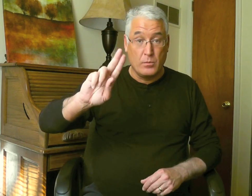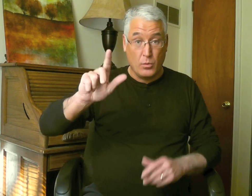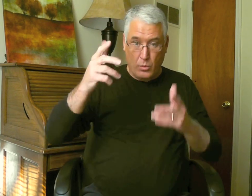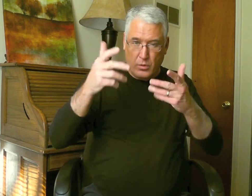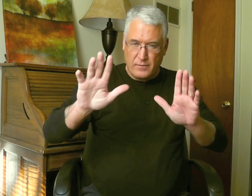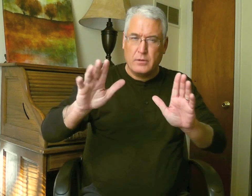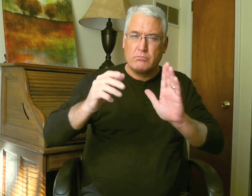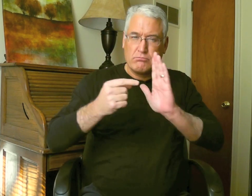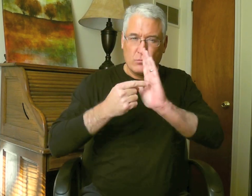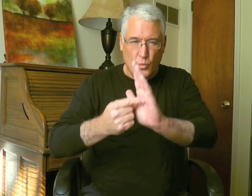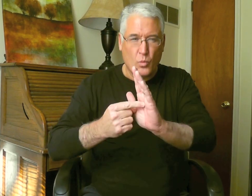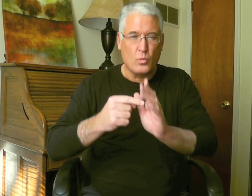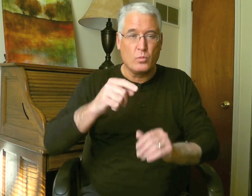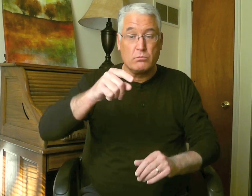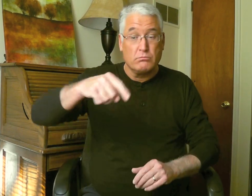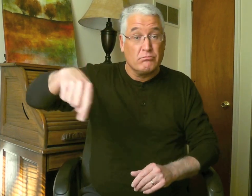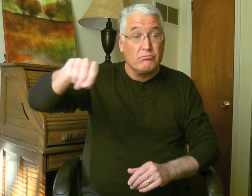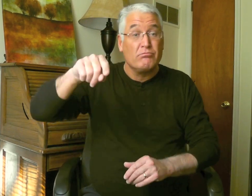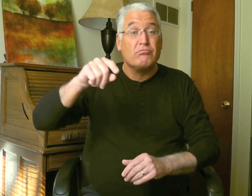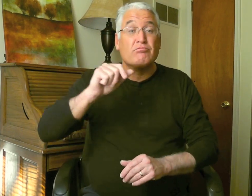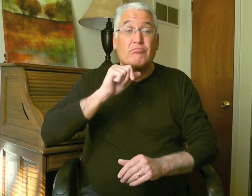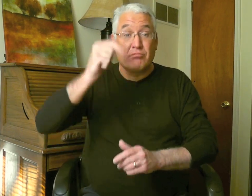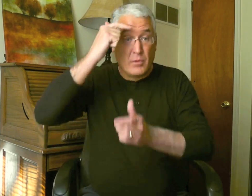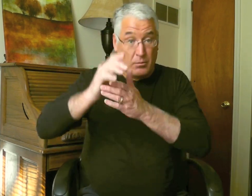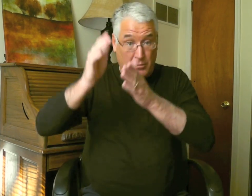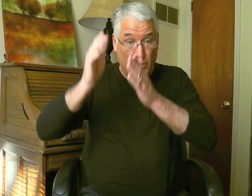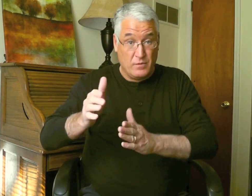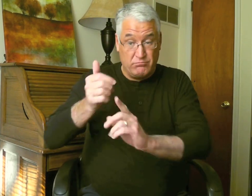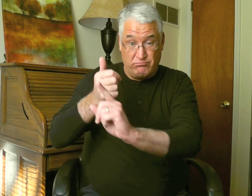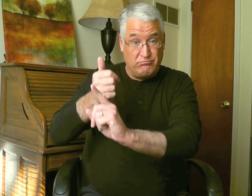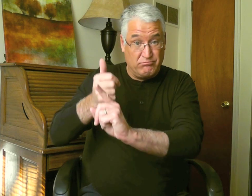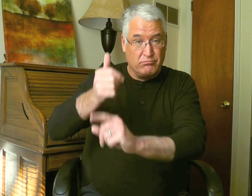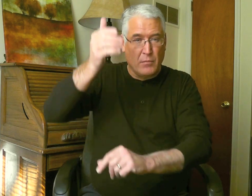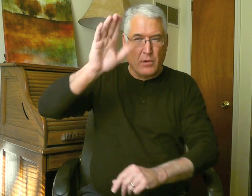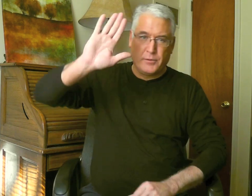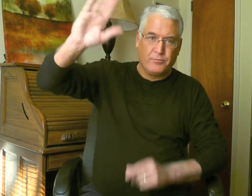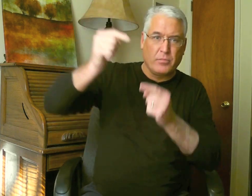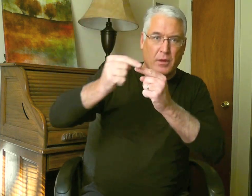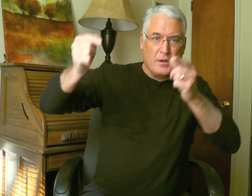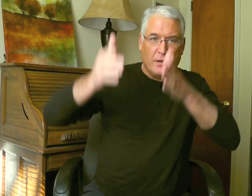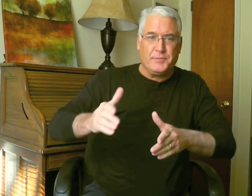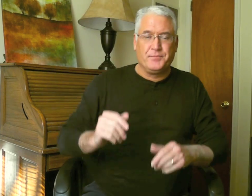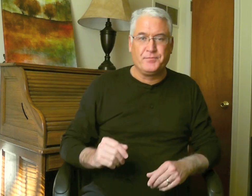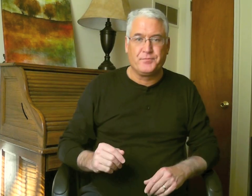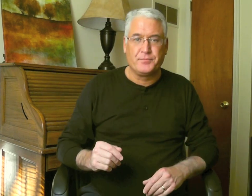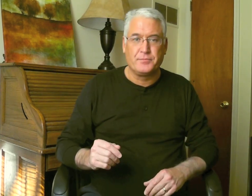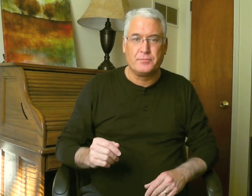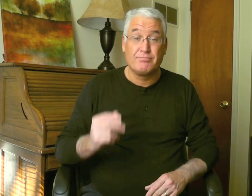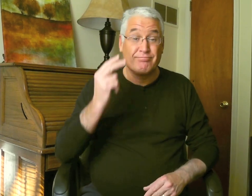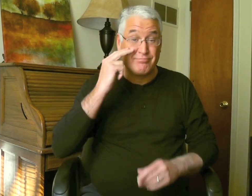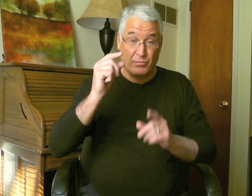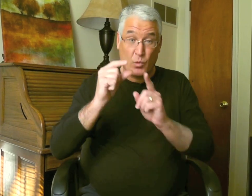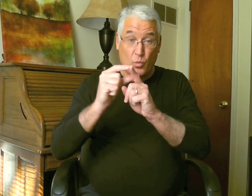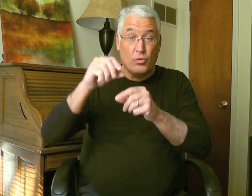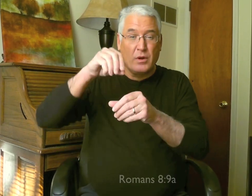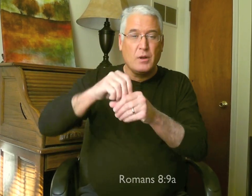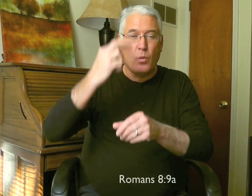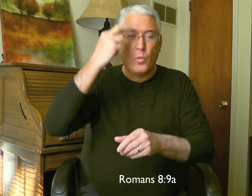saved. And he illustrates that non-believers themselves are enemies of God. You'll notice